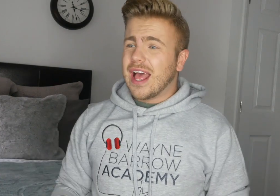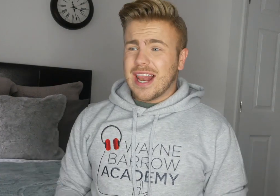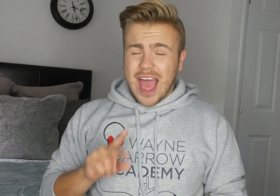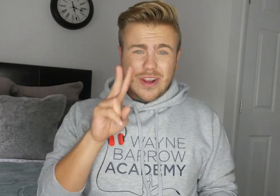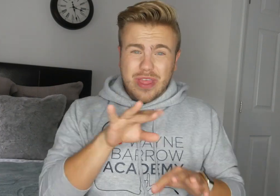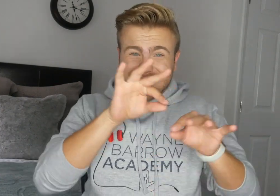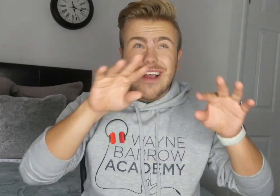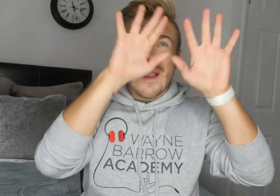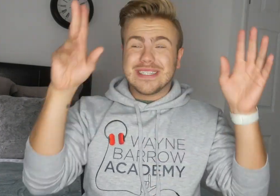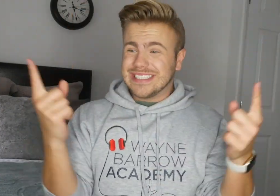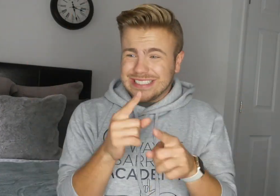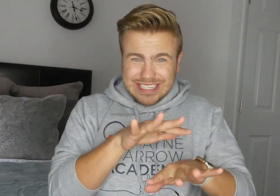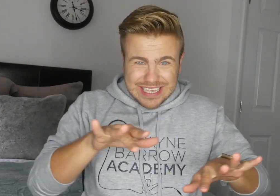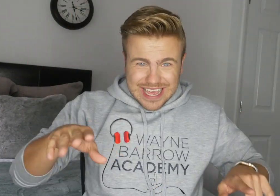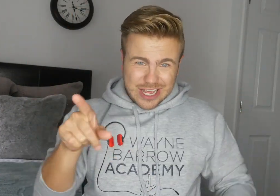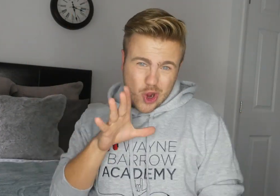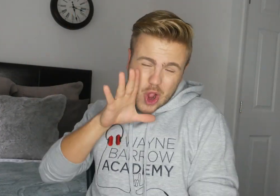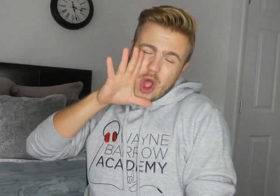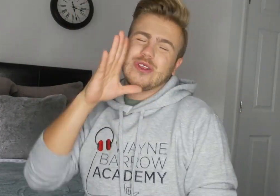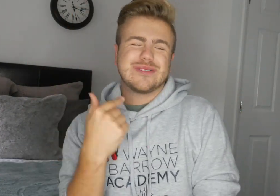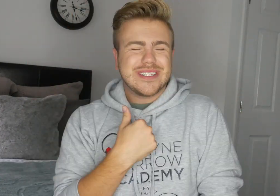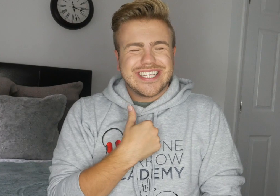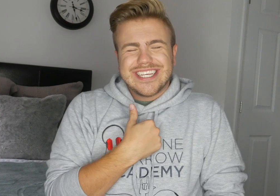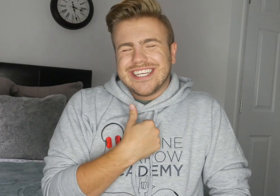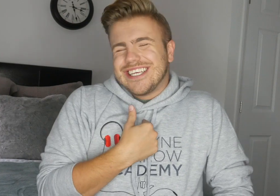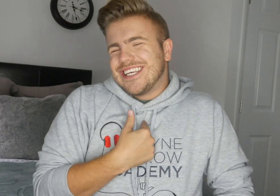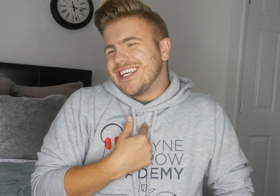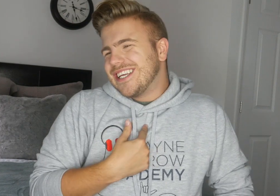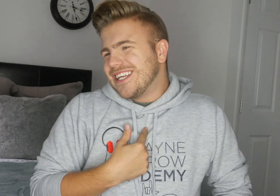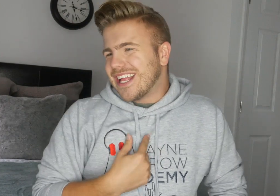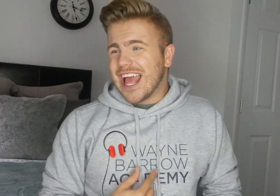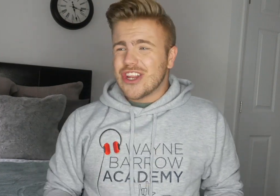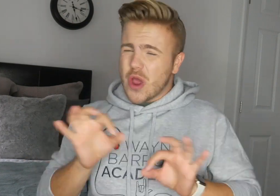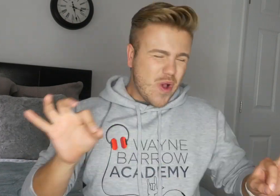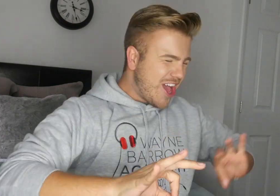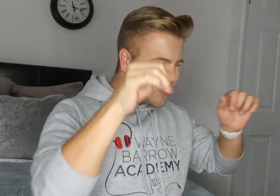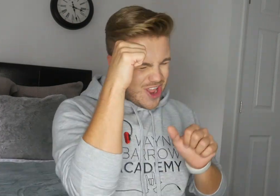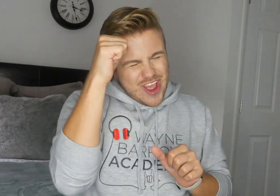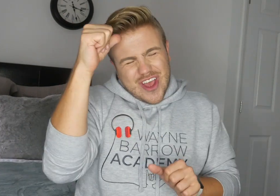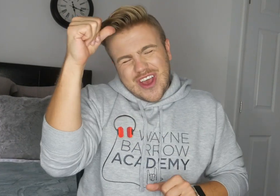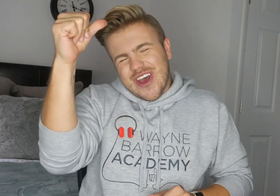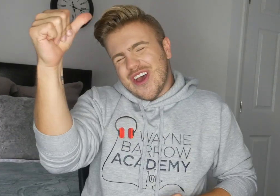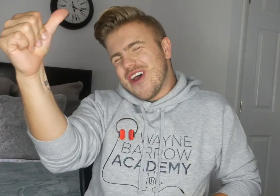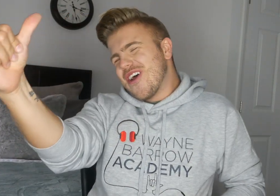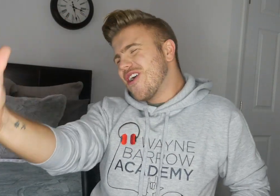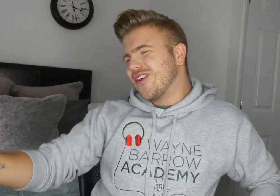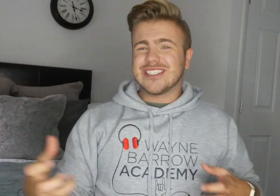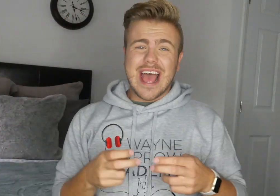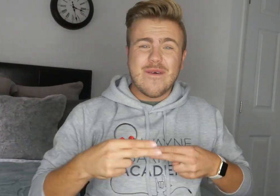light from the sky at the sea It calls me And no one knows How